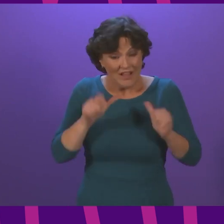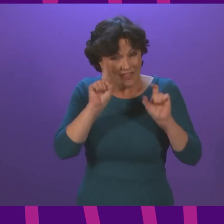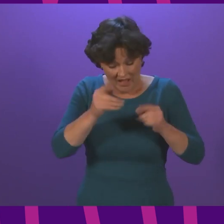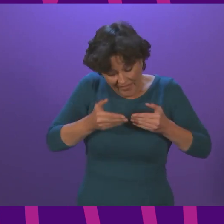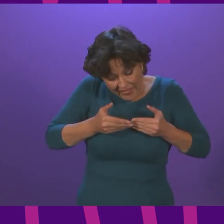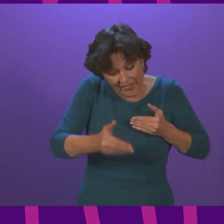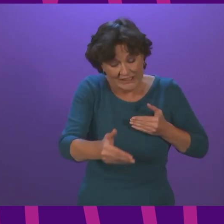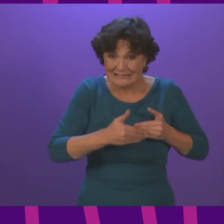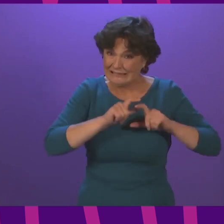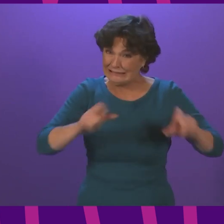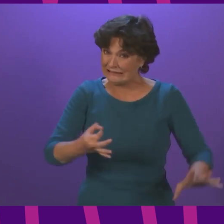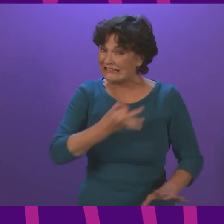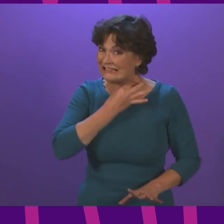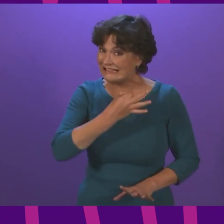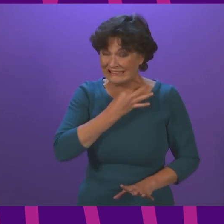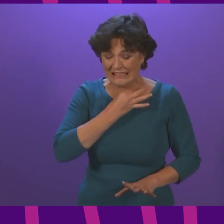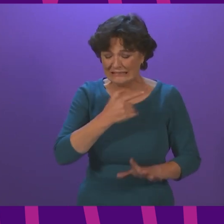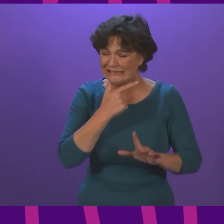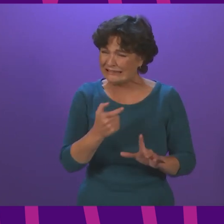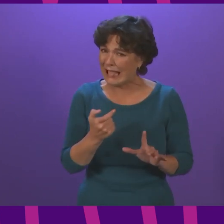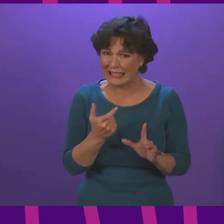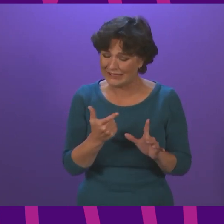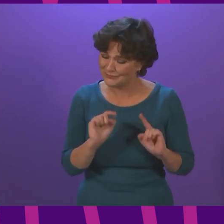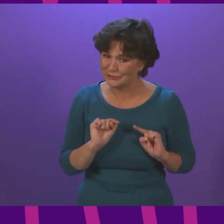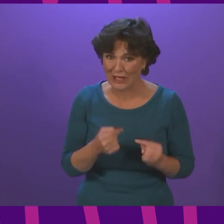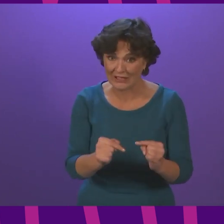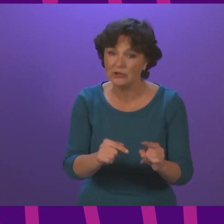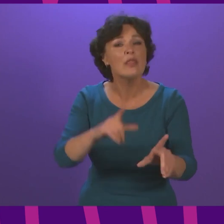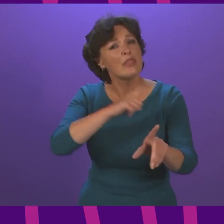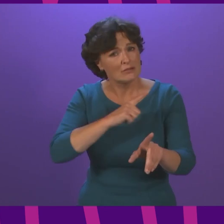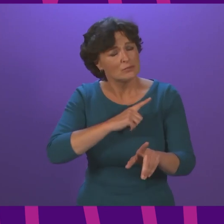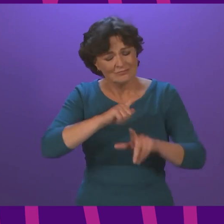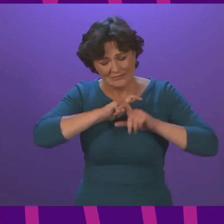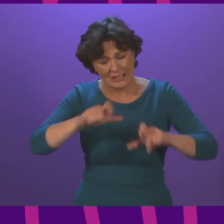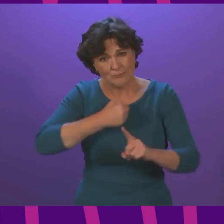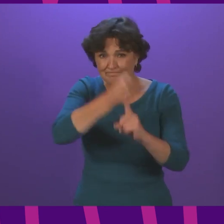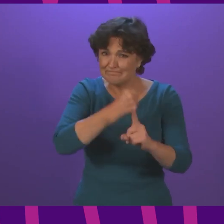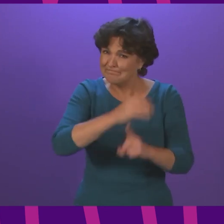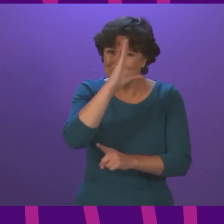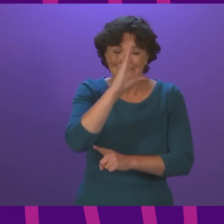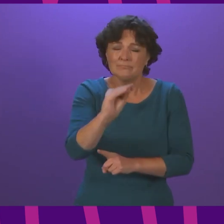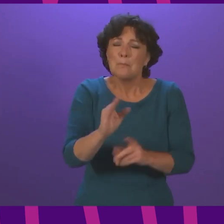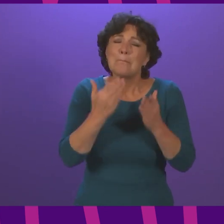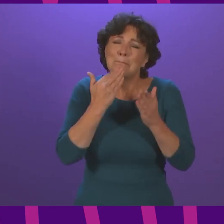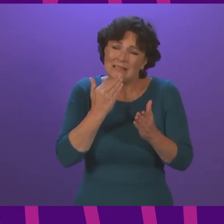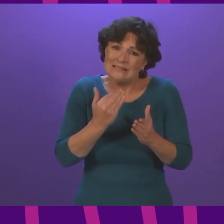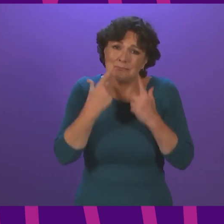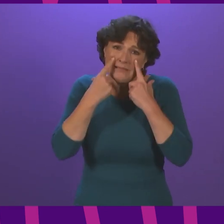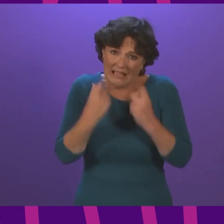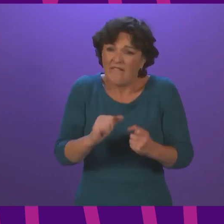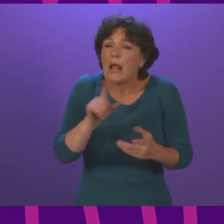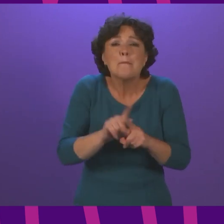and potentially still very challenging. That's why we continue to stress the importance of taking basic precautions,